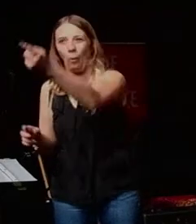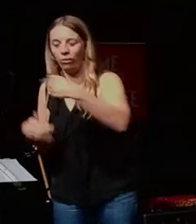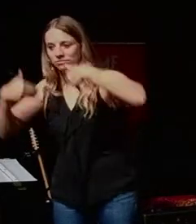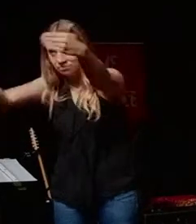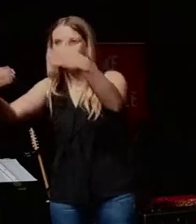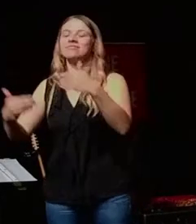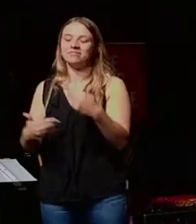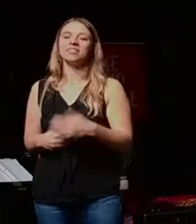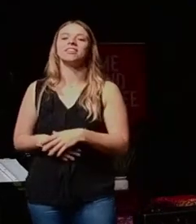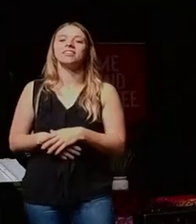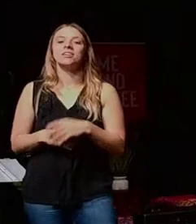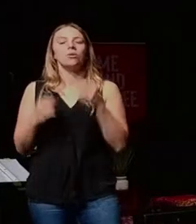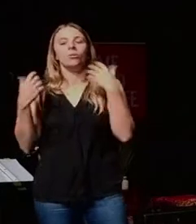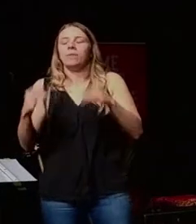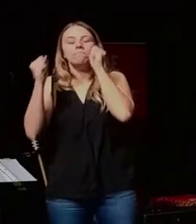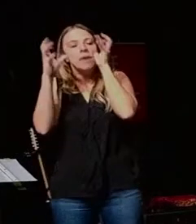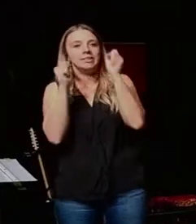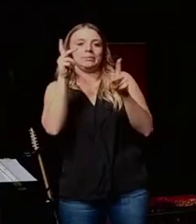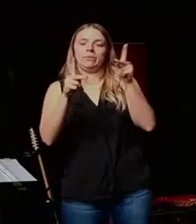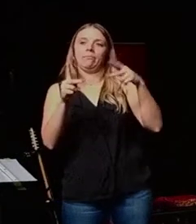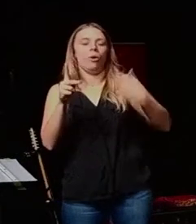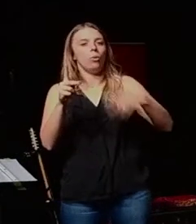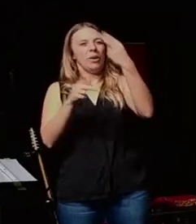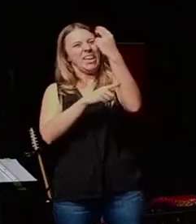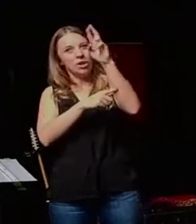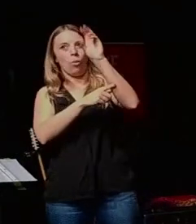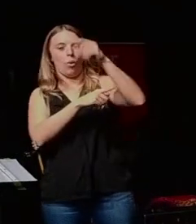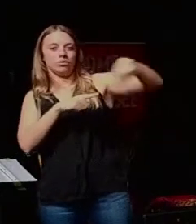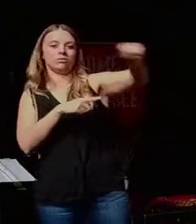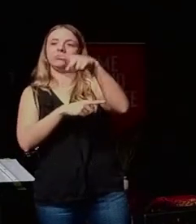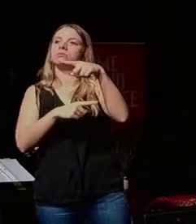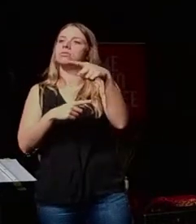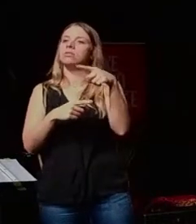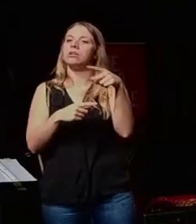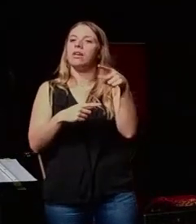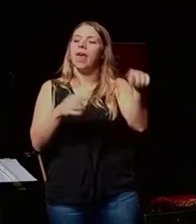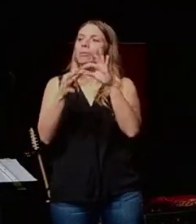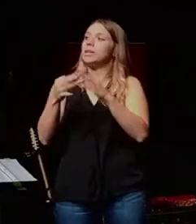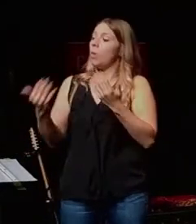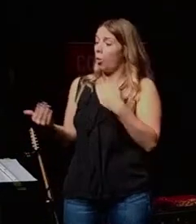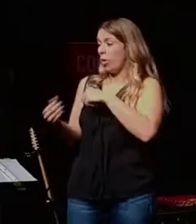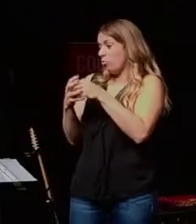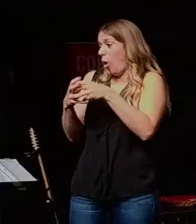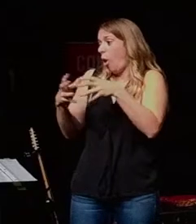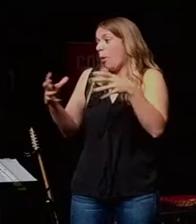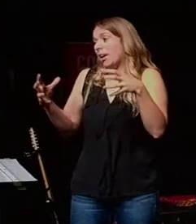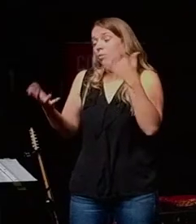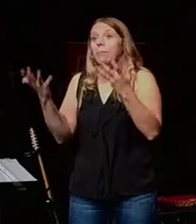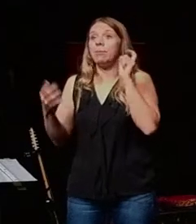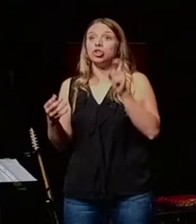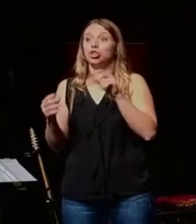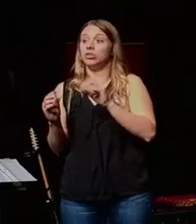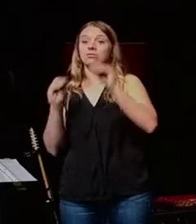we had people, remarkable people, heroic people, that were like, well, you know, we're growing so fast, we should probably evangelize this other